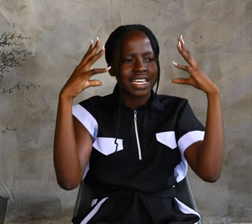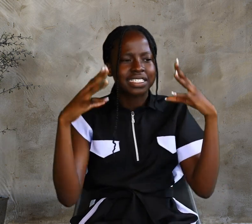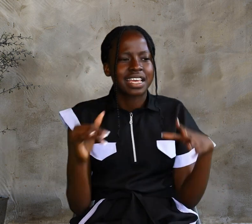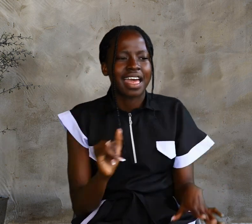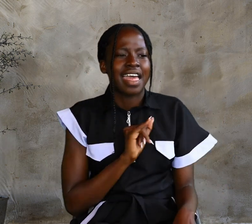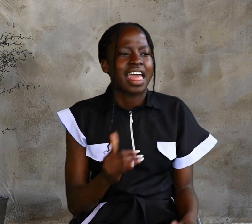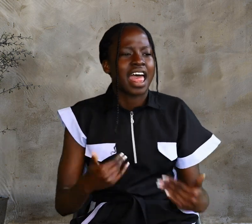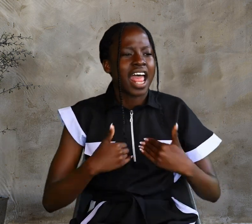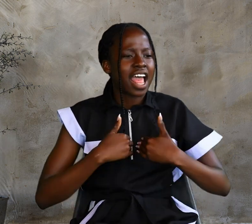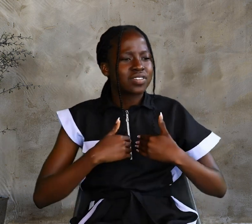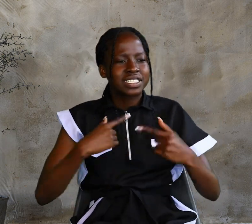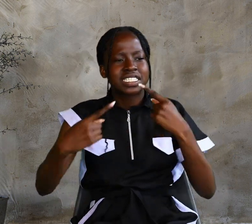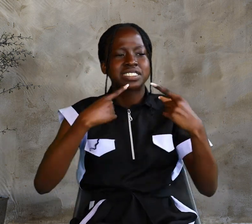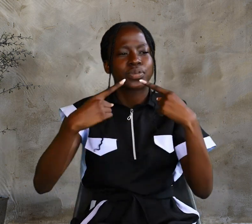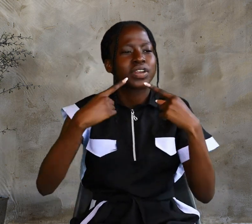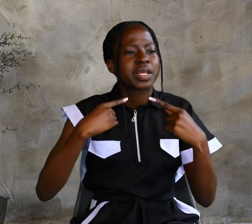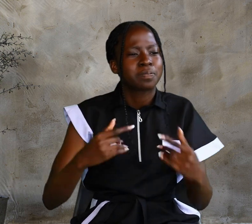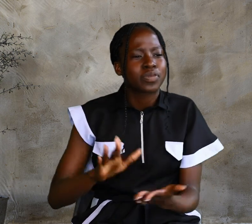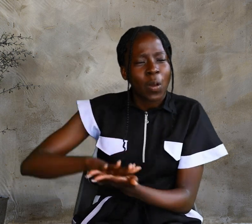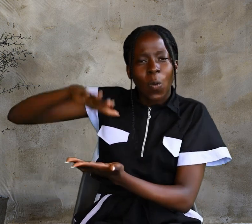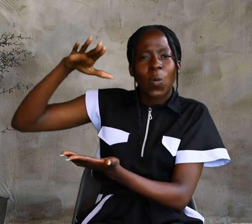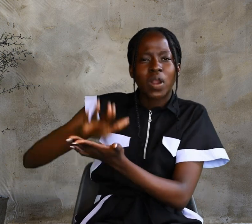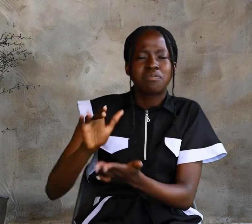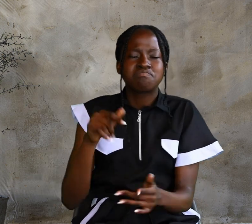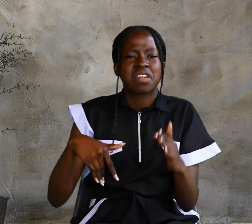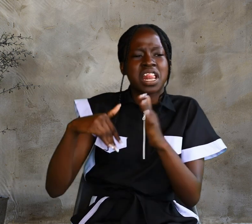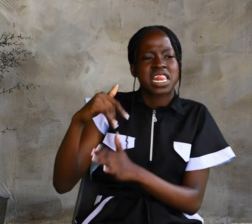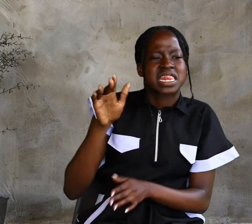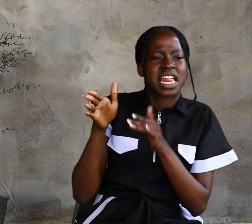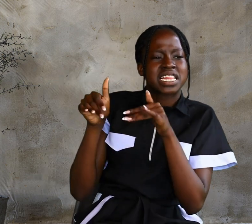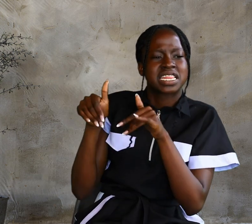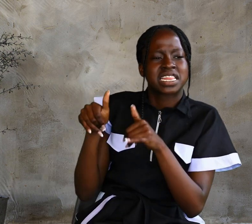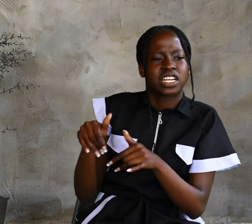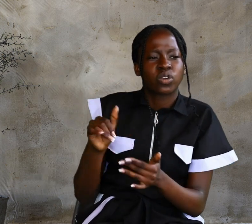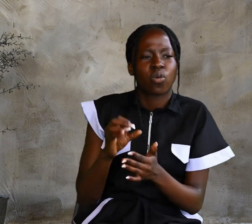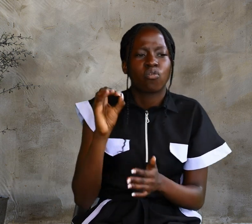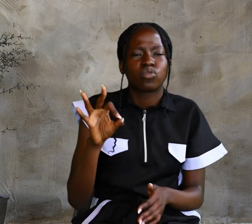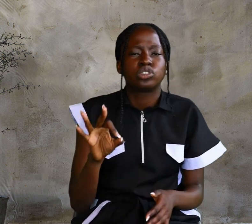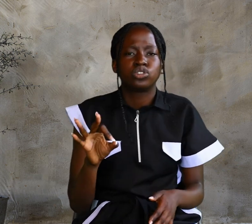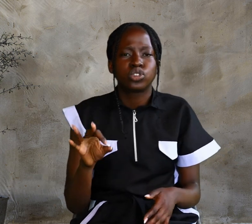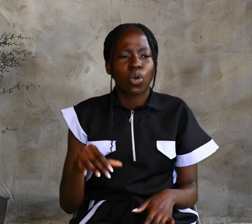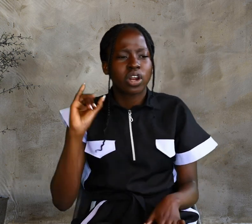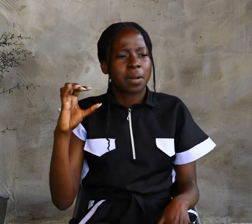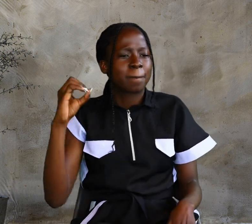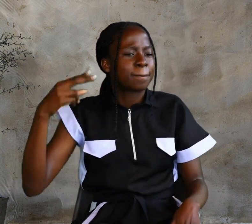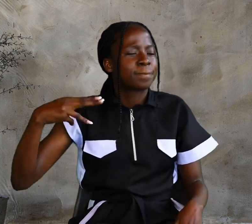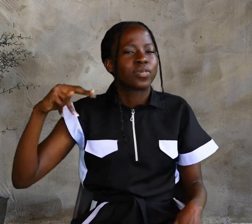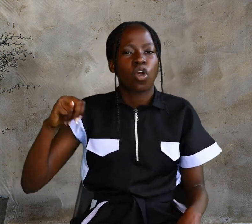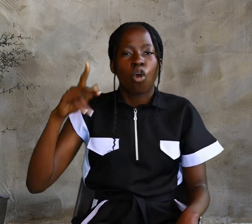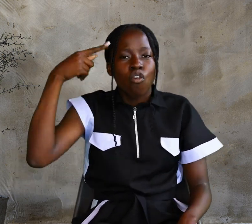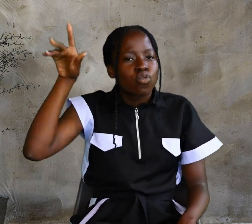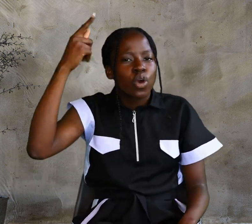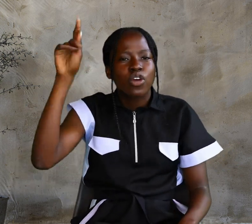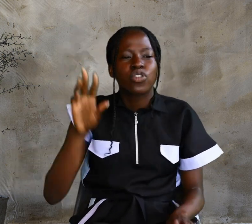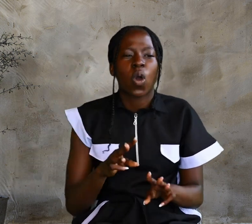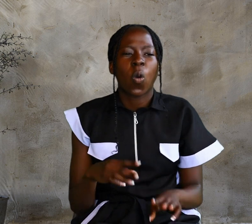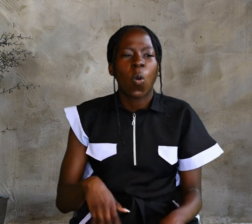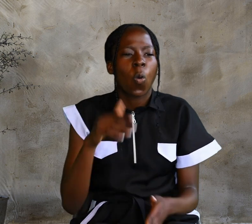I have the testimony weightier than that of John. For the works that the Father has